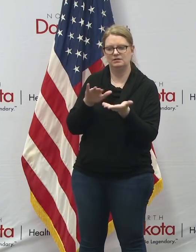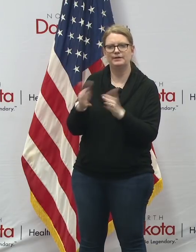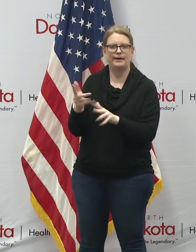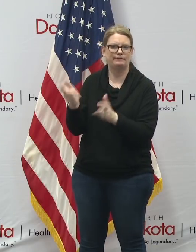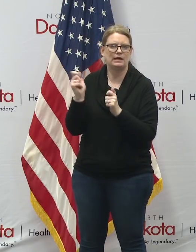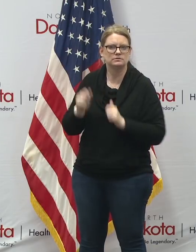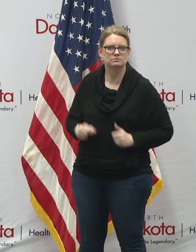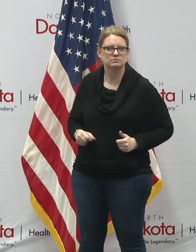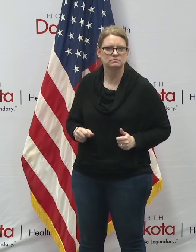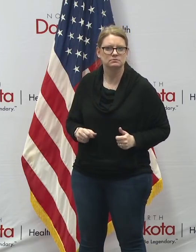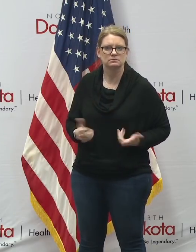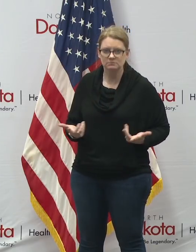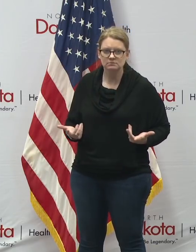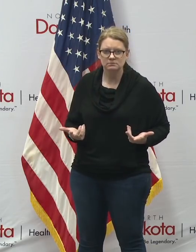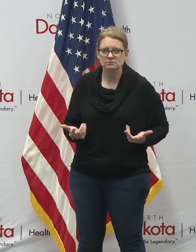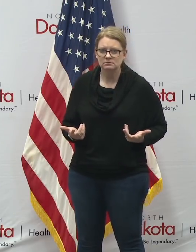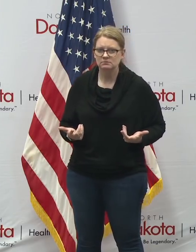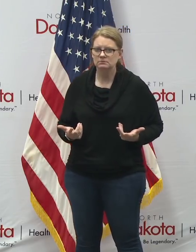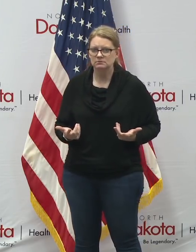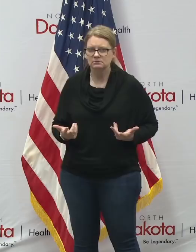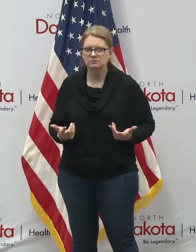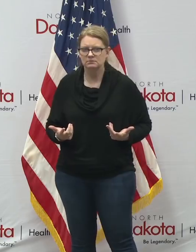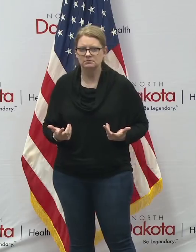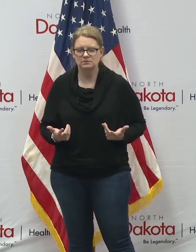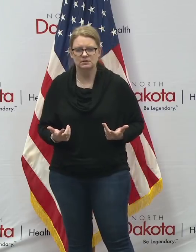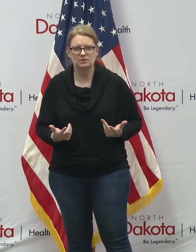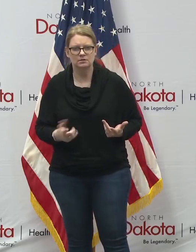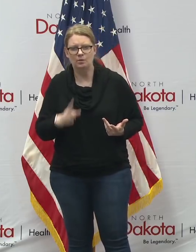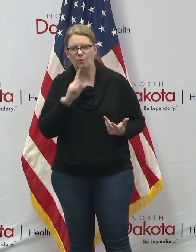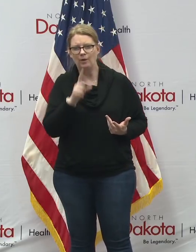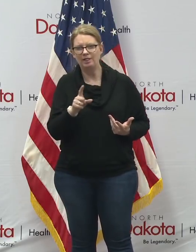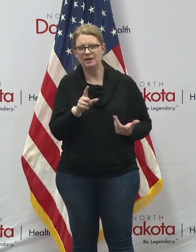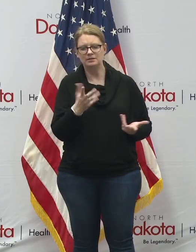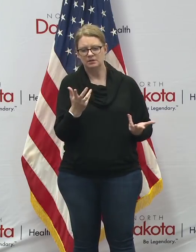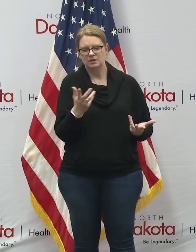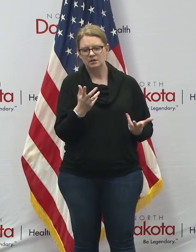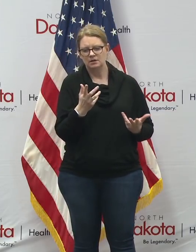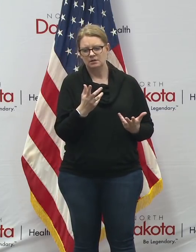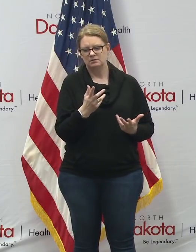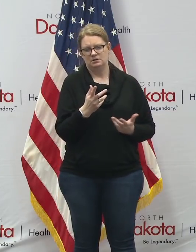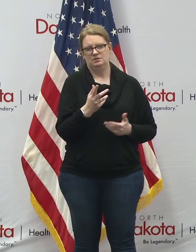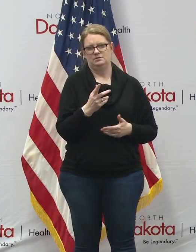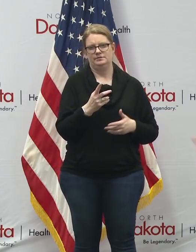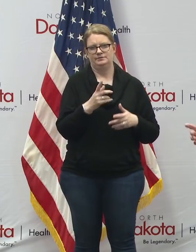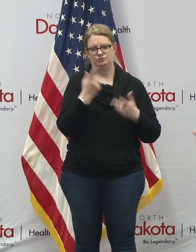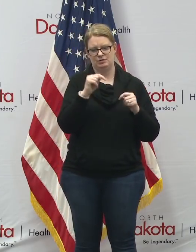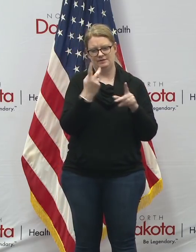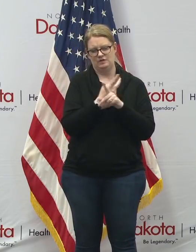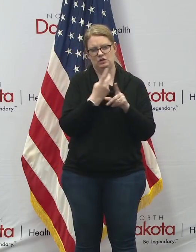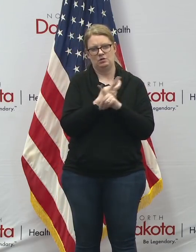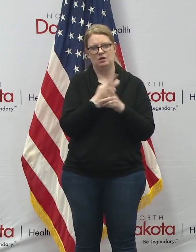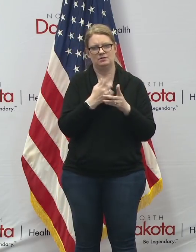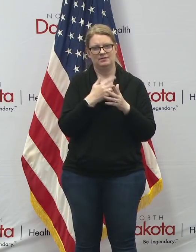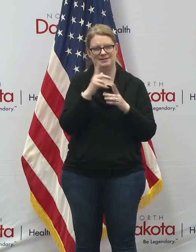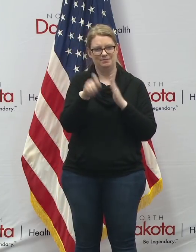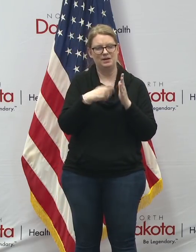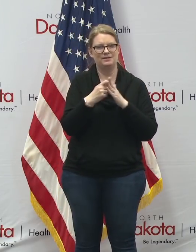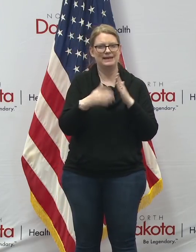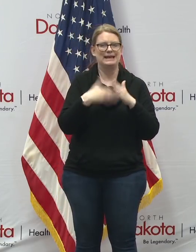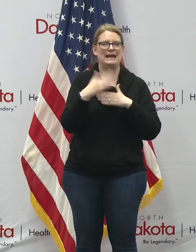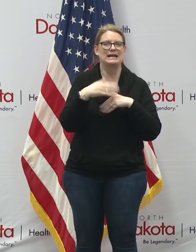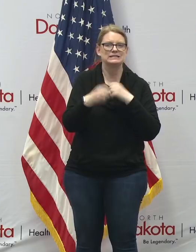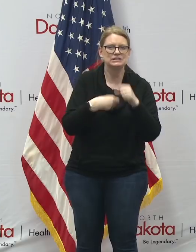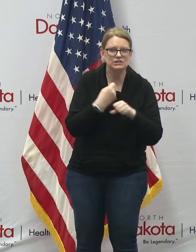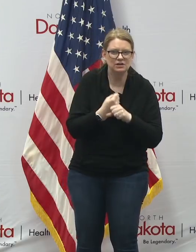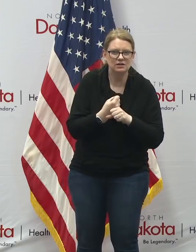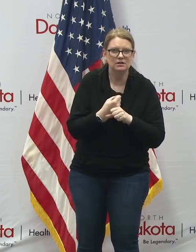and so again i think we have to uh take a look at what's your underlying run rate because over a period of the next year there will be people